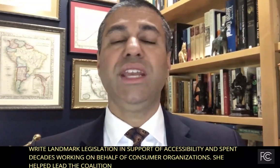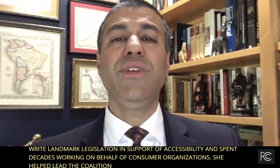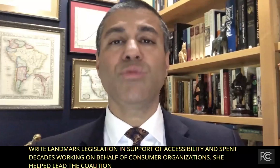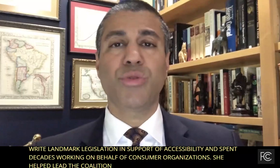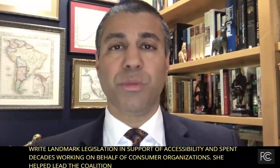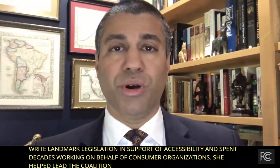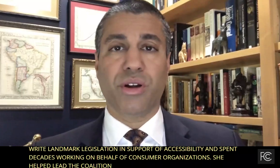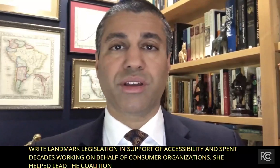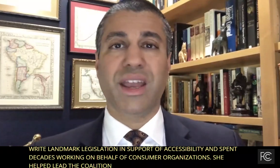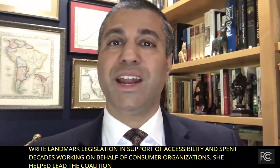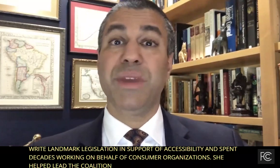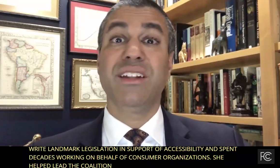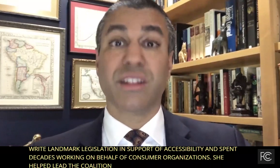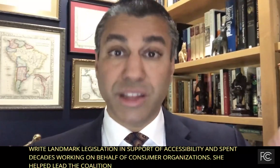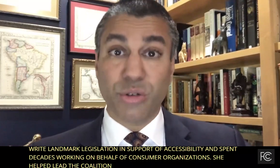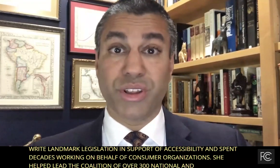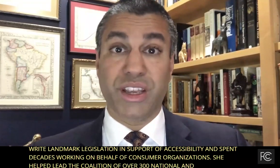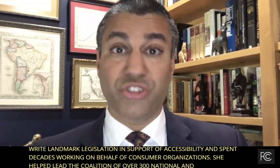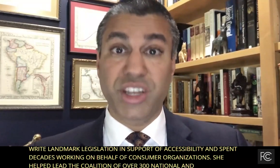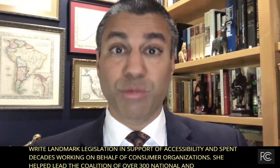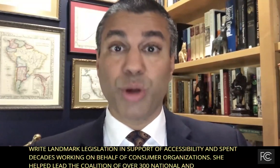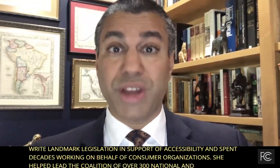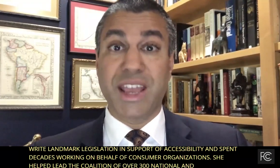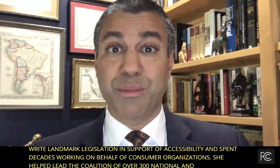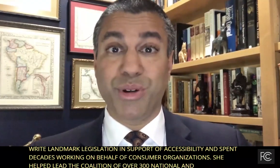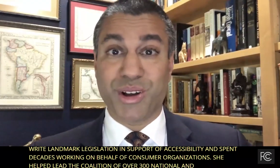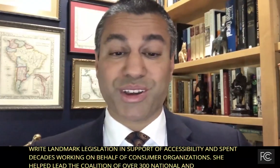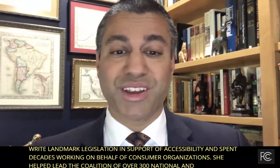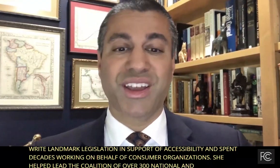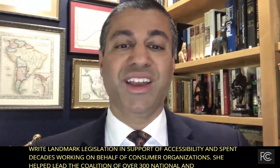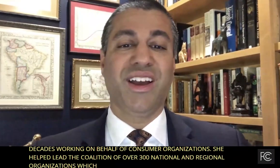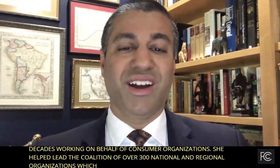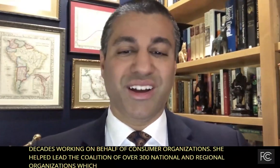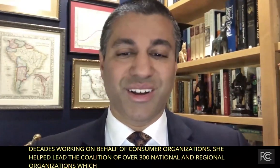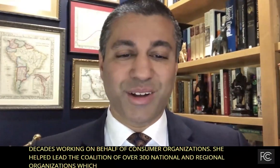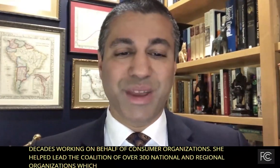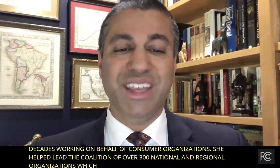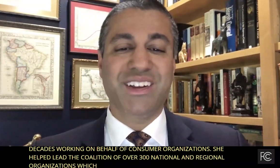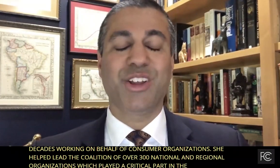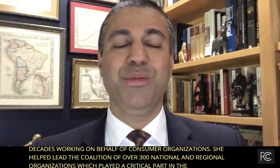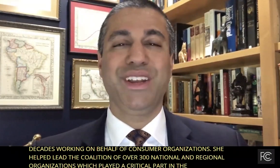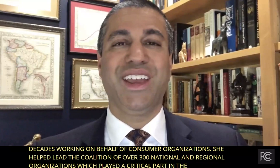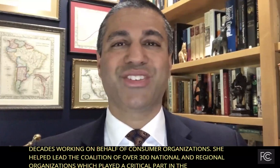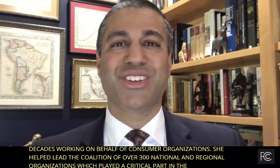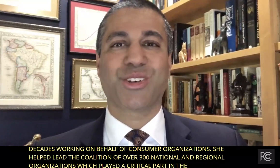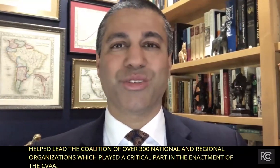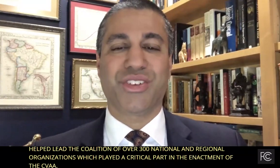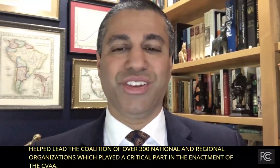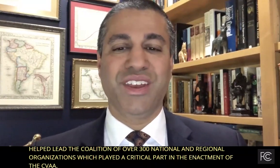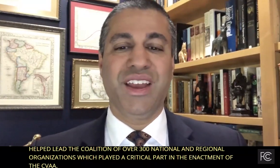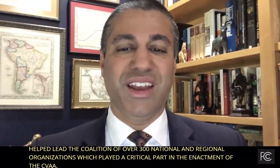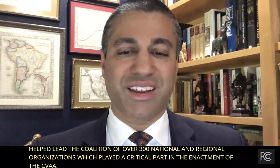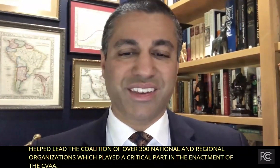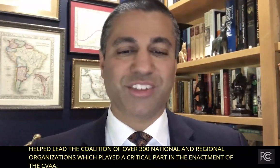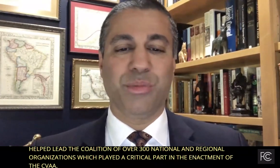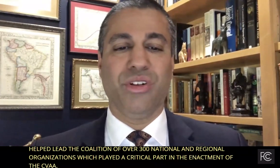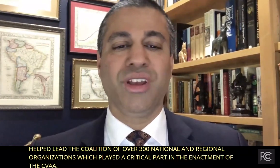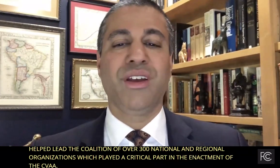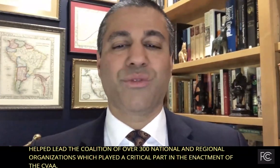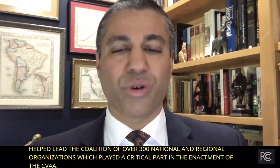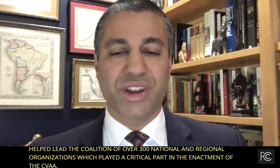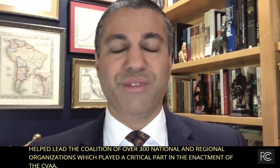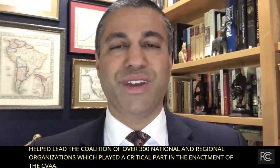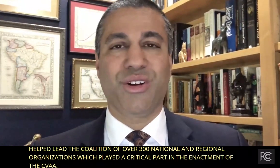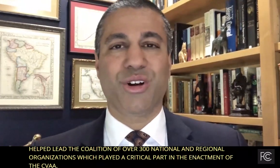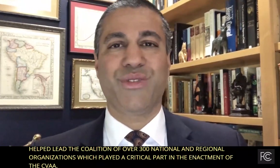She even wrote the book, and I mean literally, she wrote a book on making telecommunications services accessible